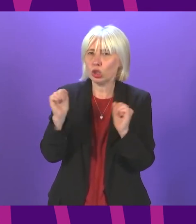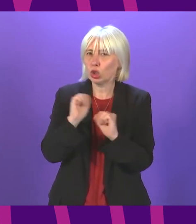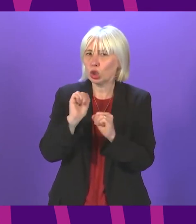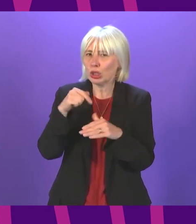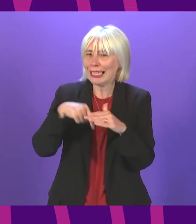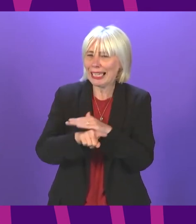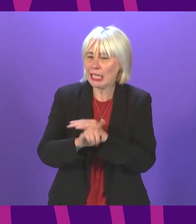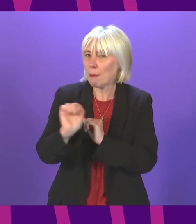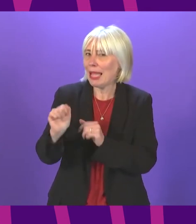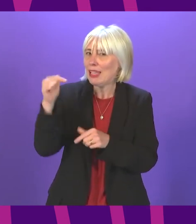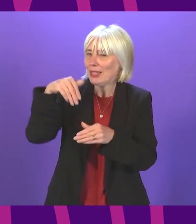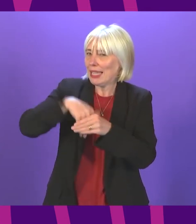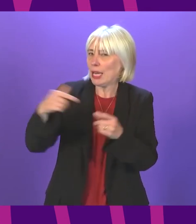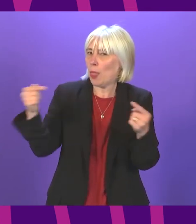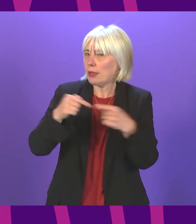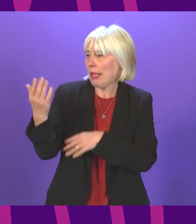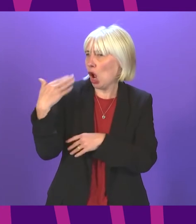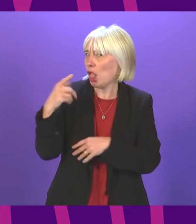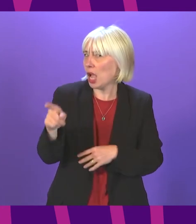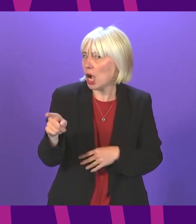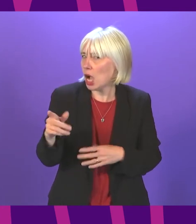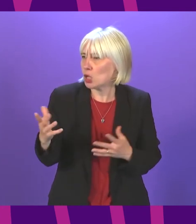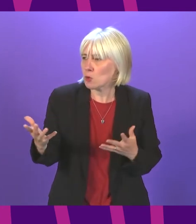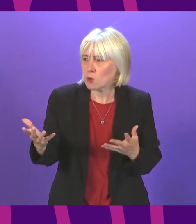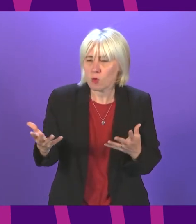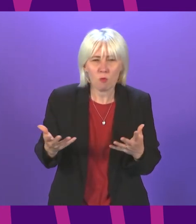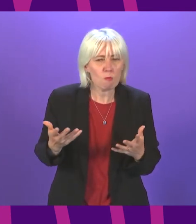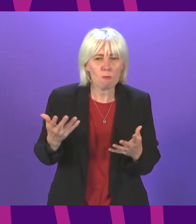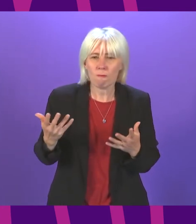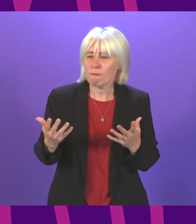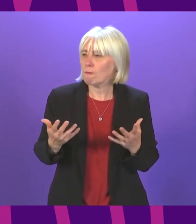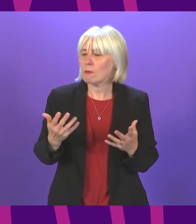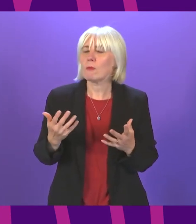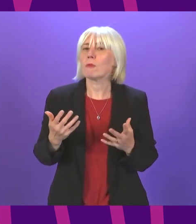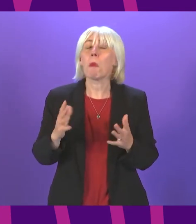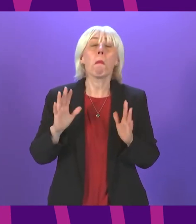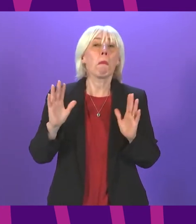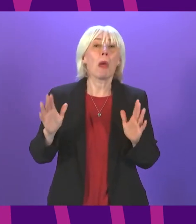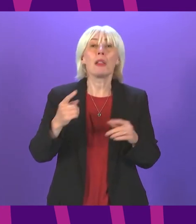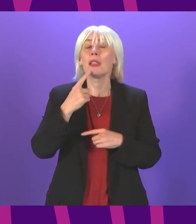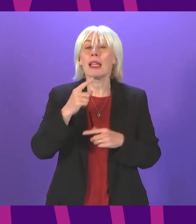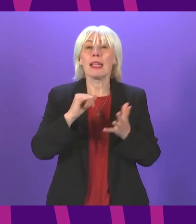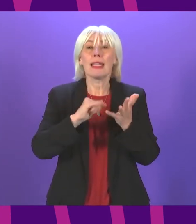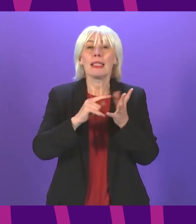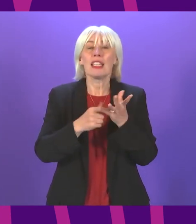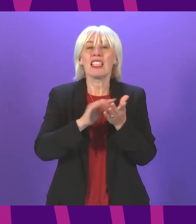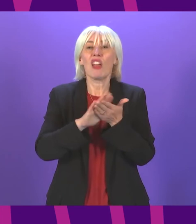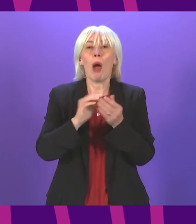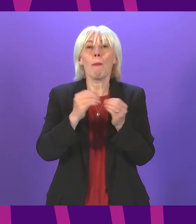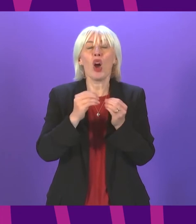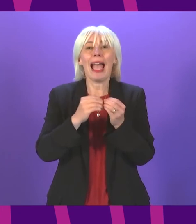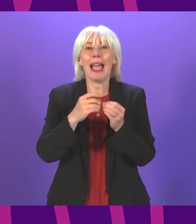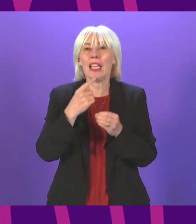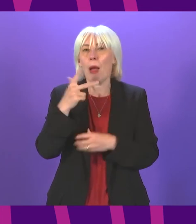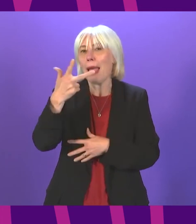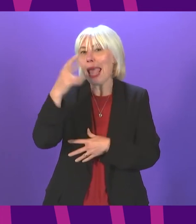chamber although he participated in the debate earlier on but with that I will call Sarah Boyack for around